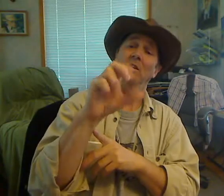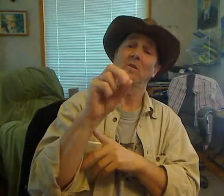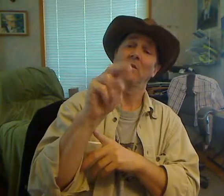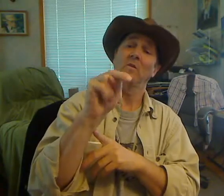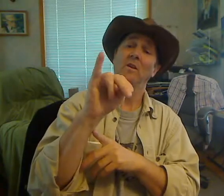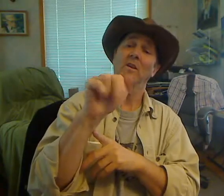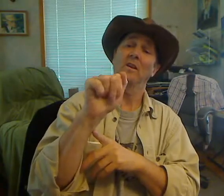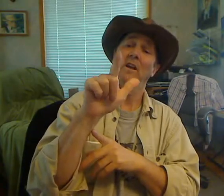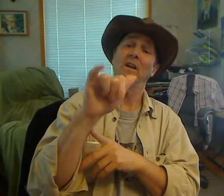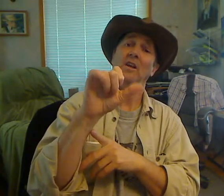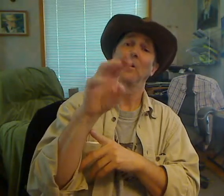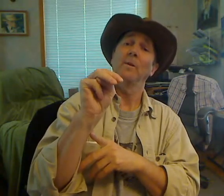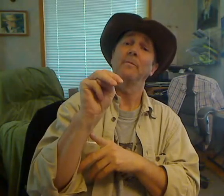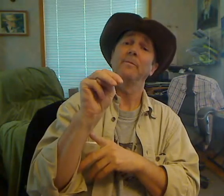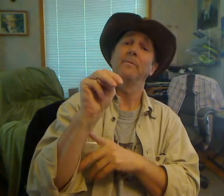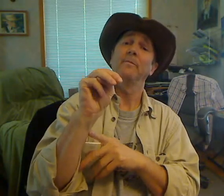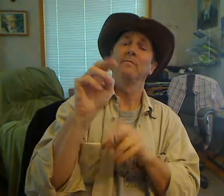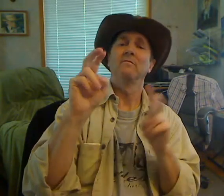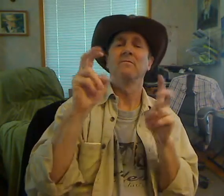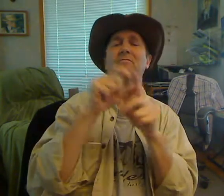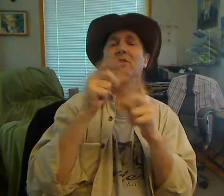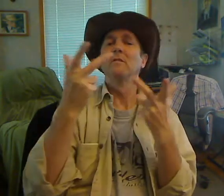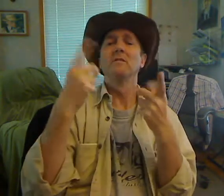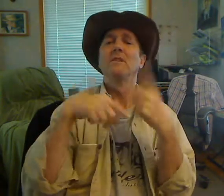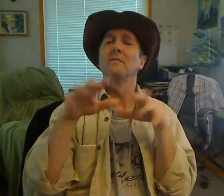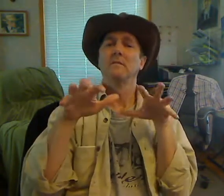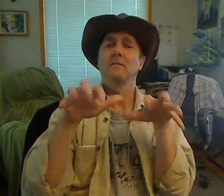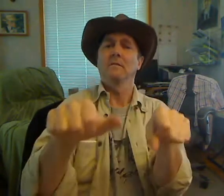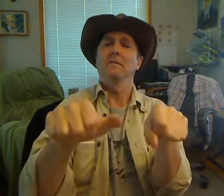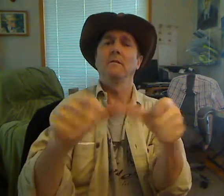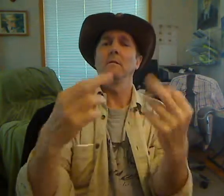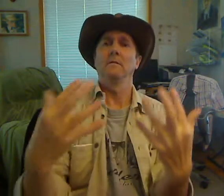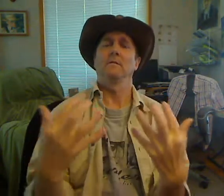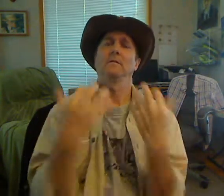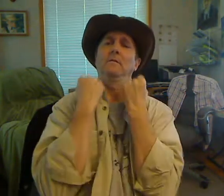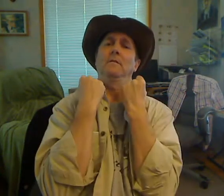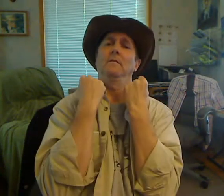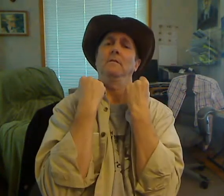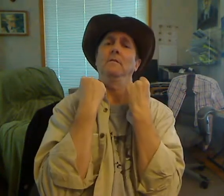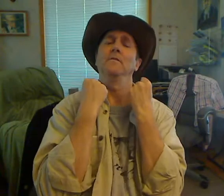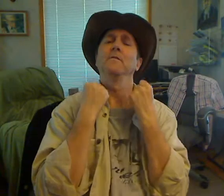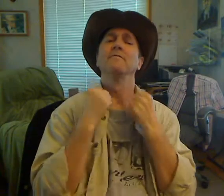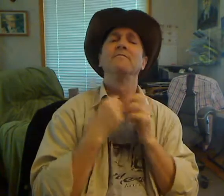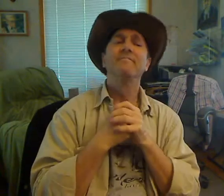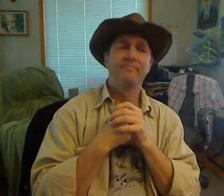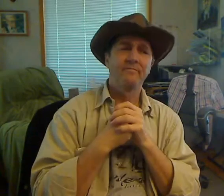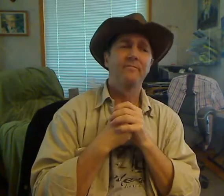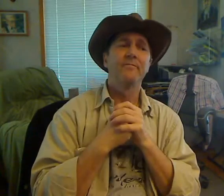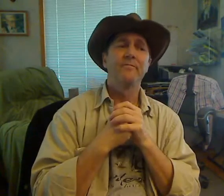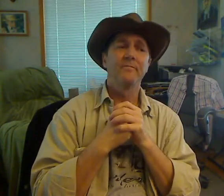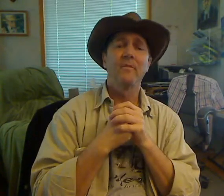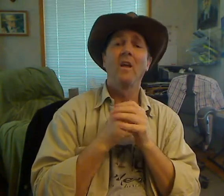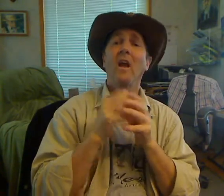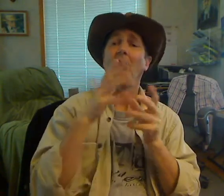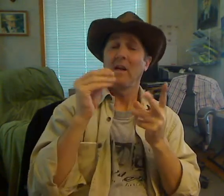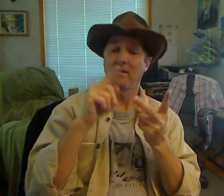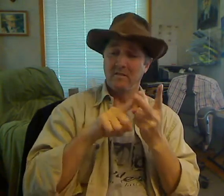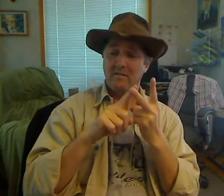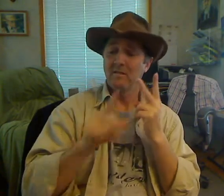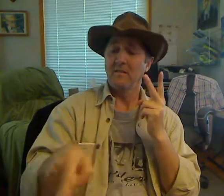did not. Europe's most wanted fugitive is now behind bars in the Netherlands, awaiting trial for alleged crimes against humanity. Authorities